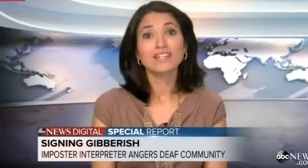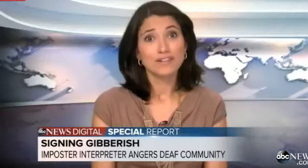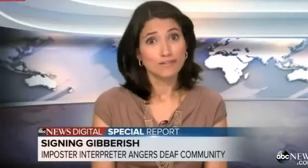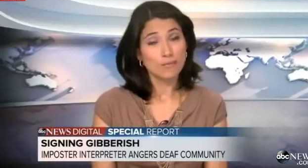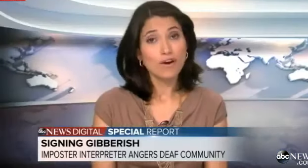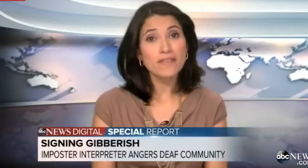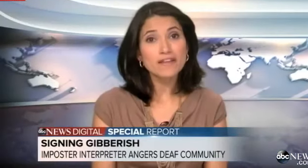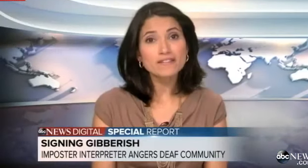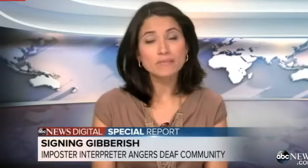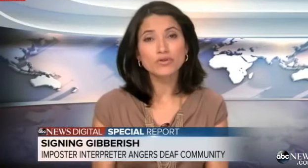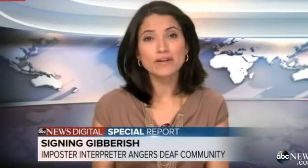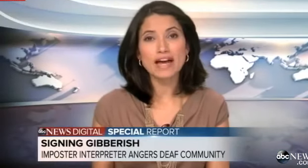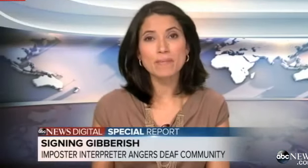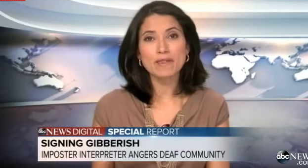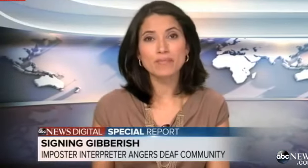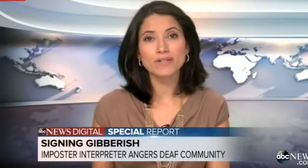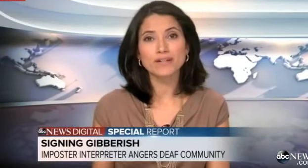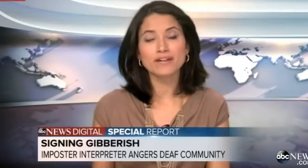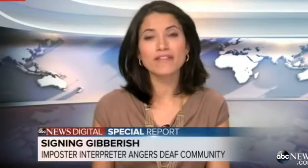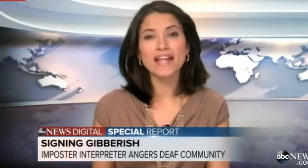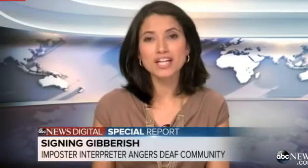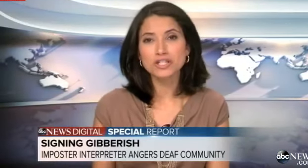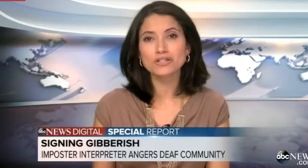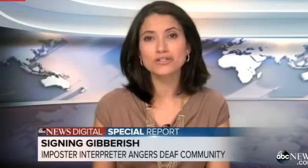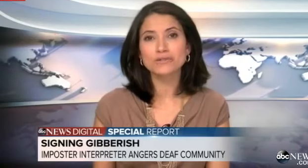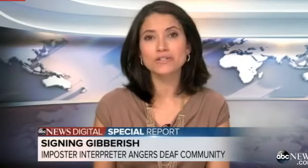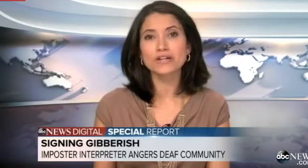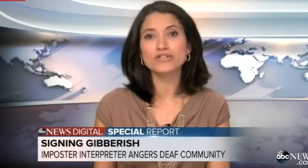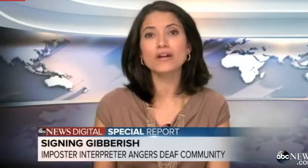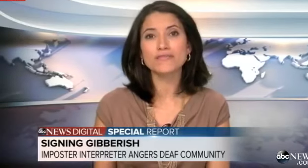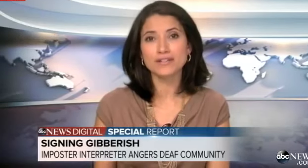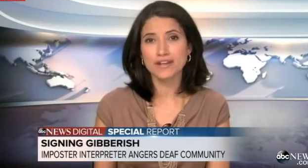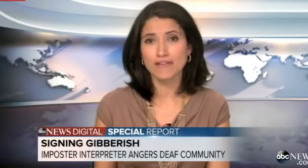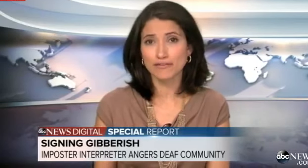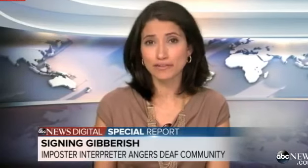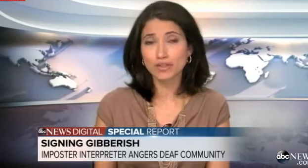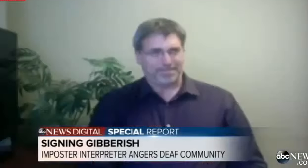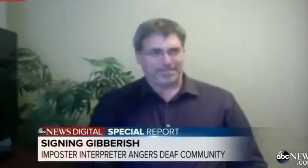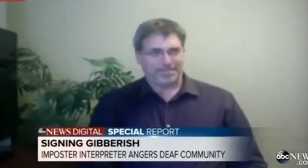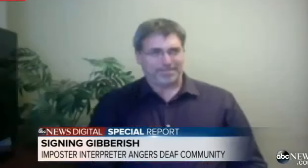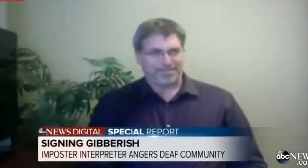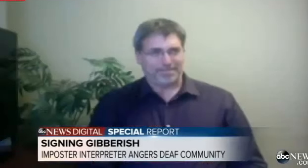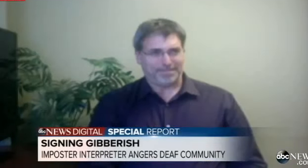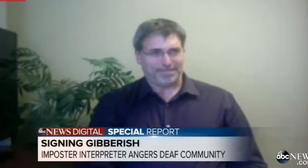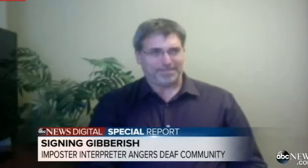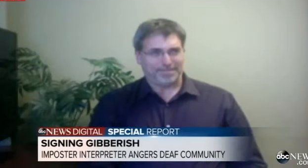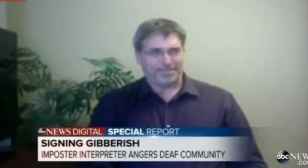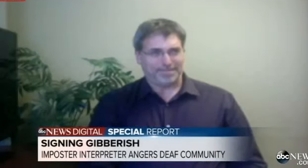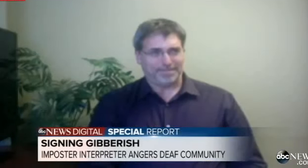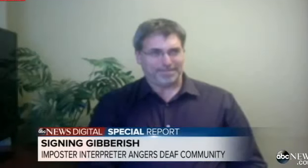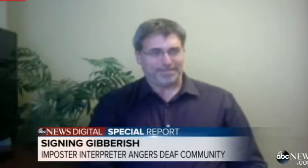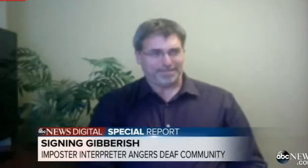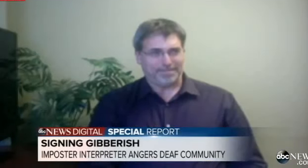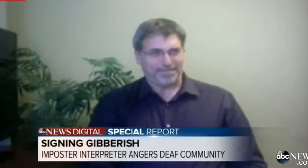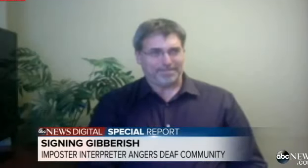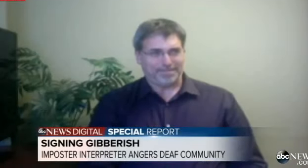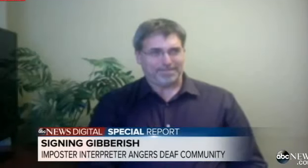For more on this, I'm joined now by the president of the National Association of the Deaf, Chris Wagner, who is talking with us via an interpreter.